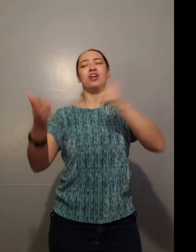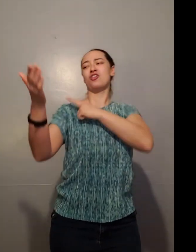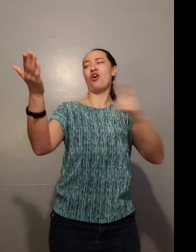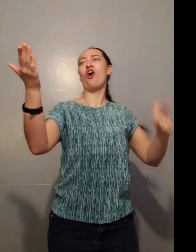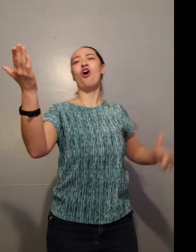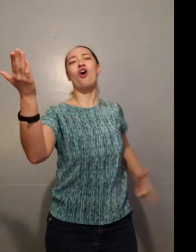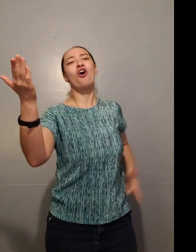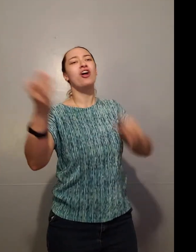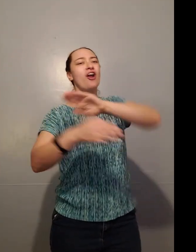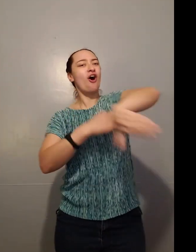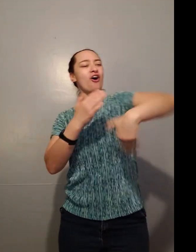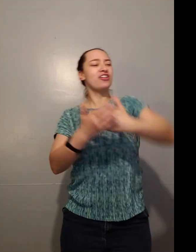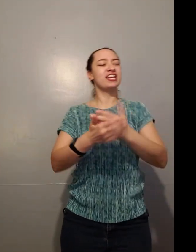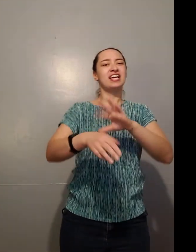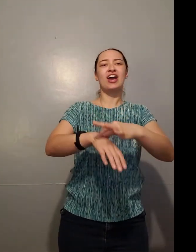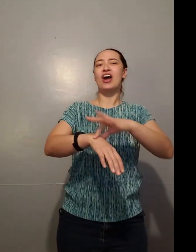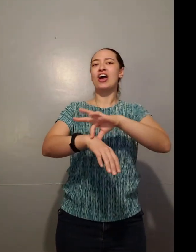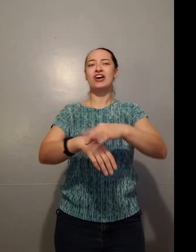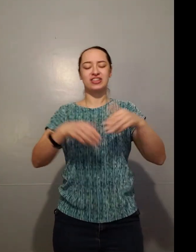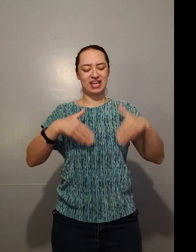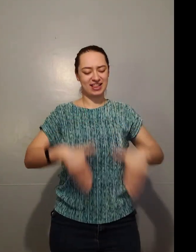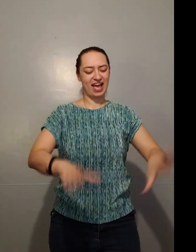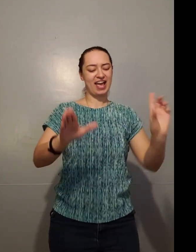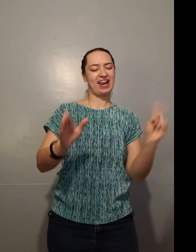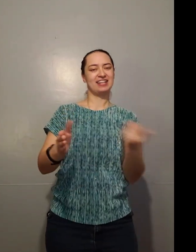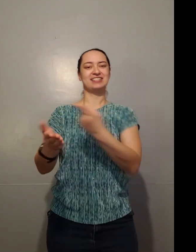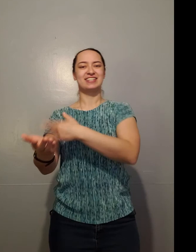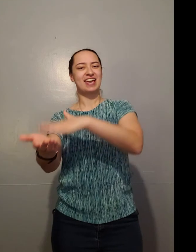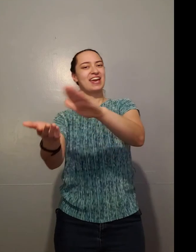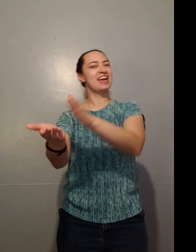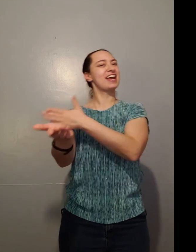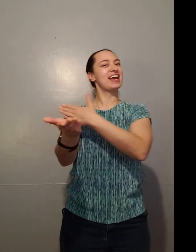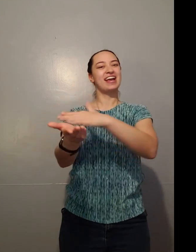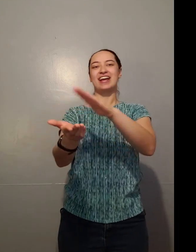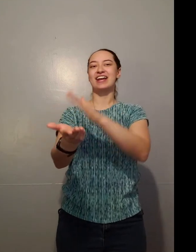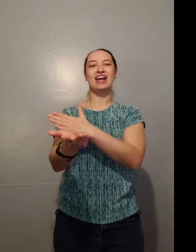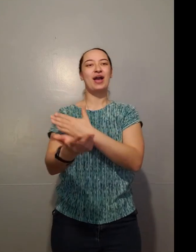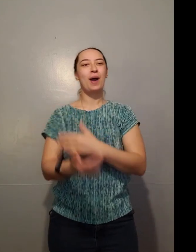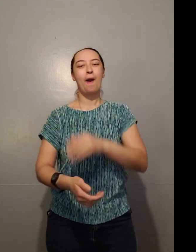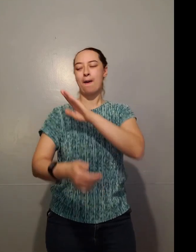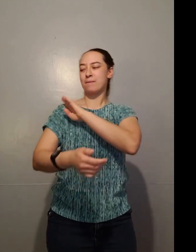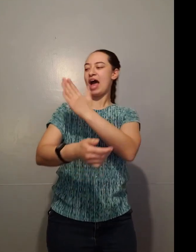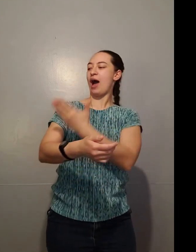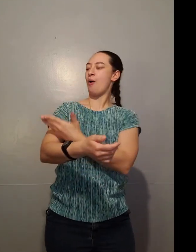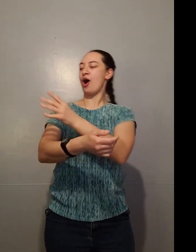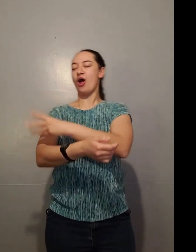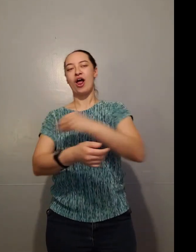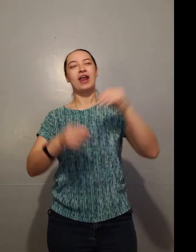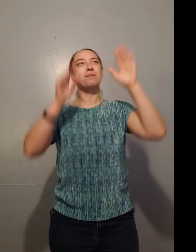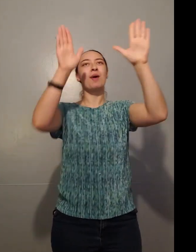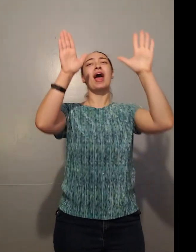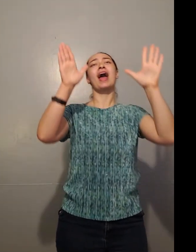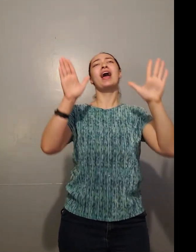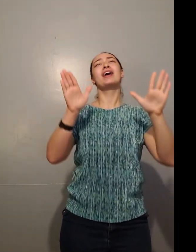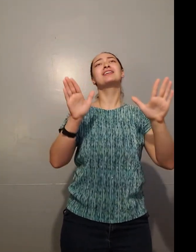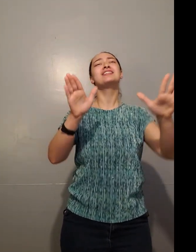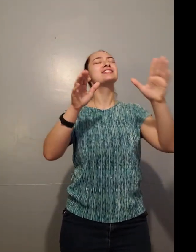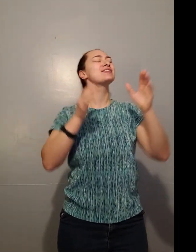the Lord for the earth Then I sing Power and majesty